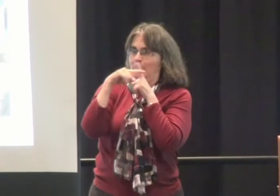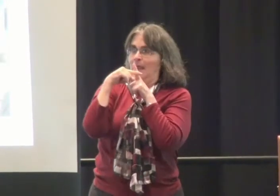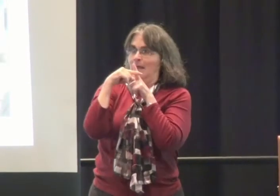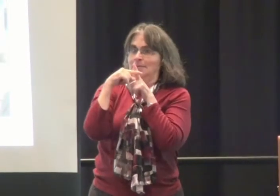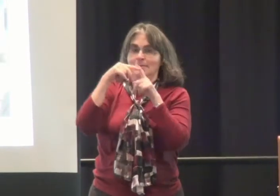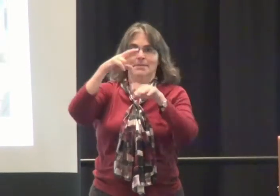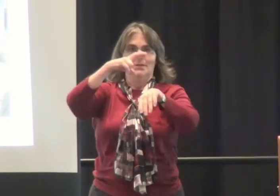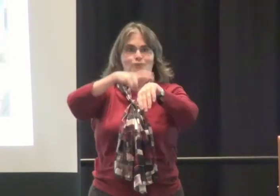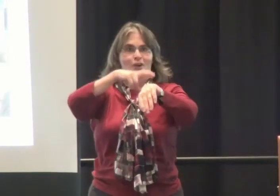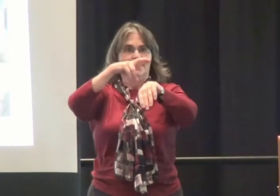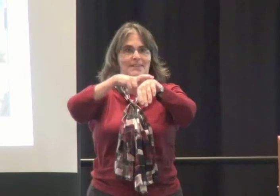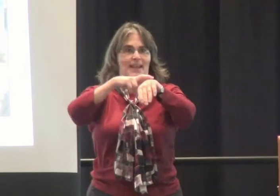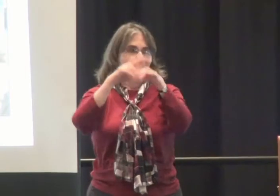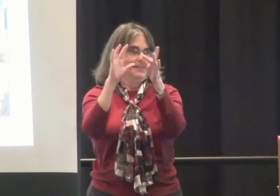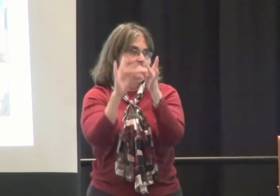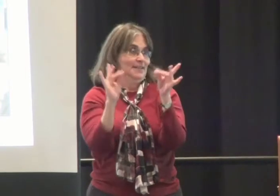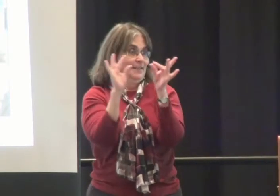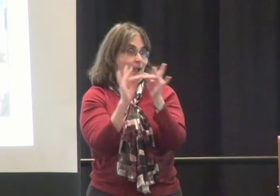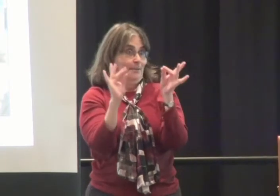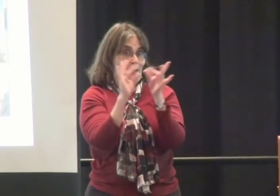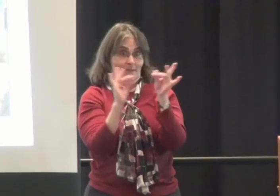short excerpt from that live skit.